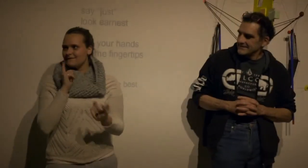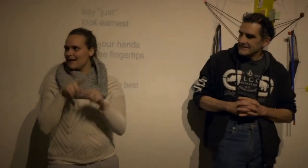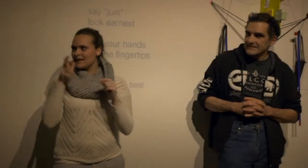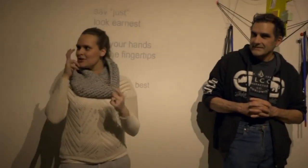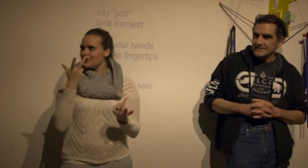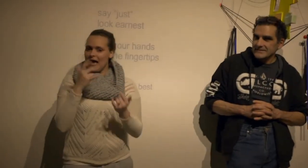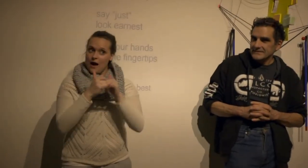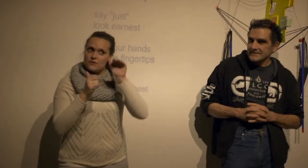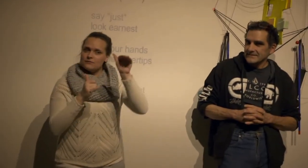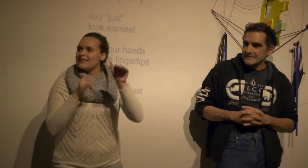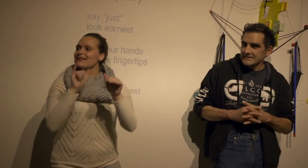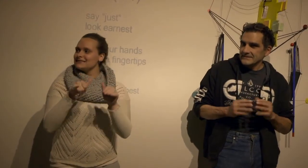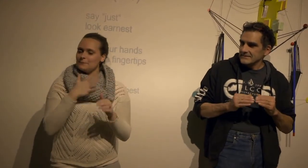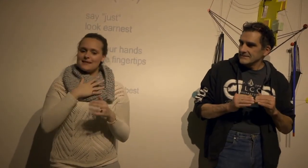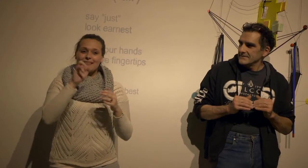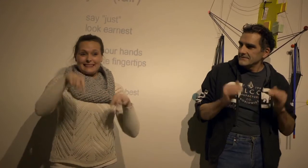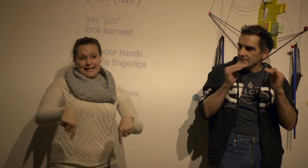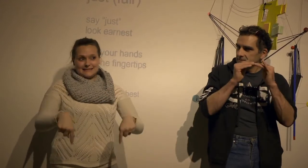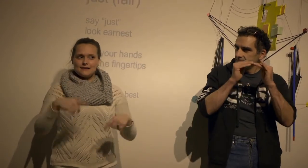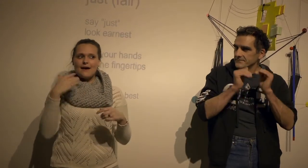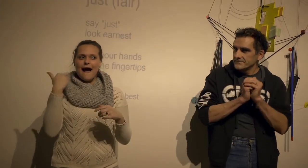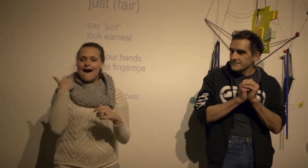used part the Jess sign